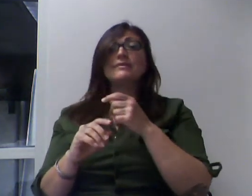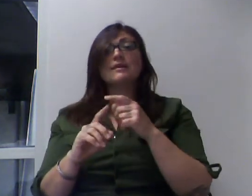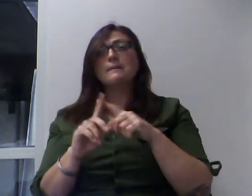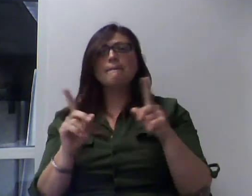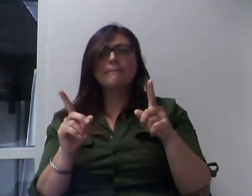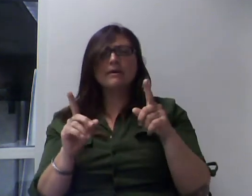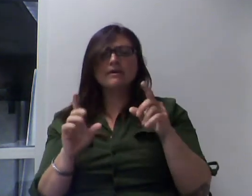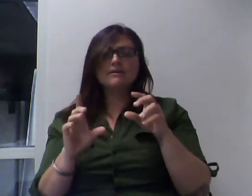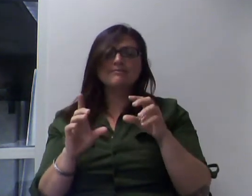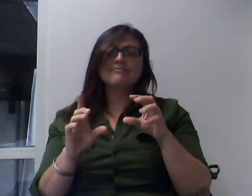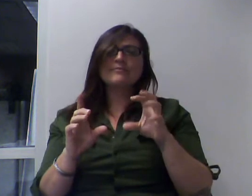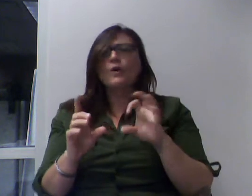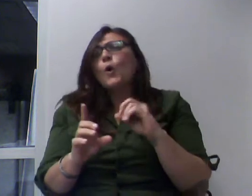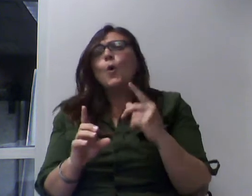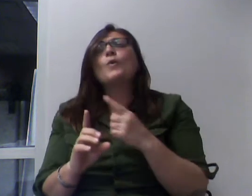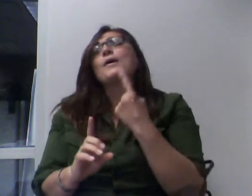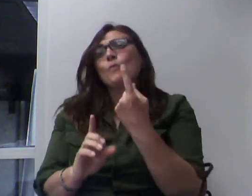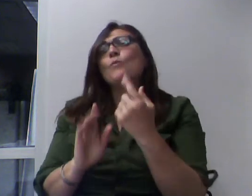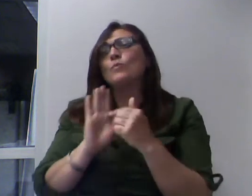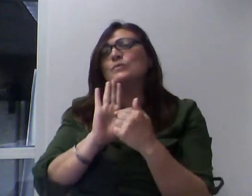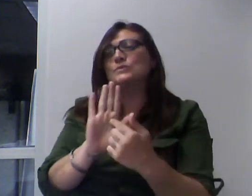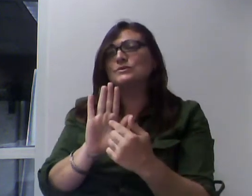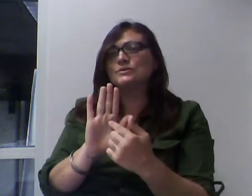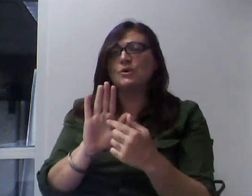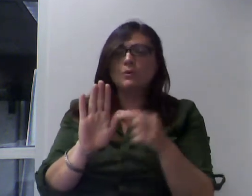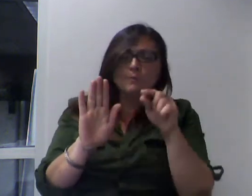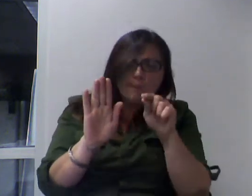the other ones. just to show you I can do it. If I want.